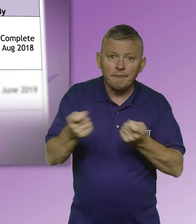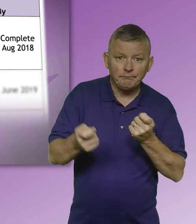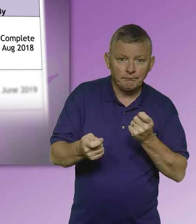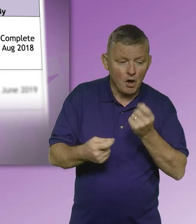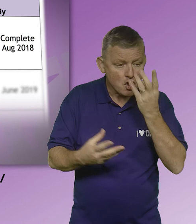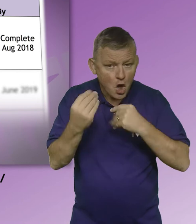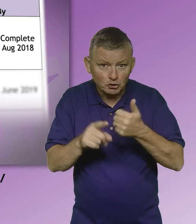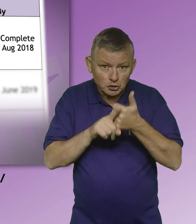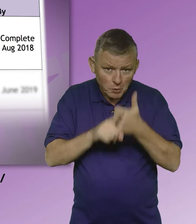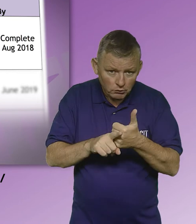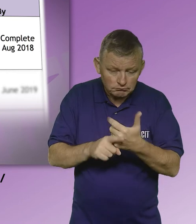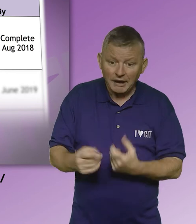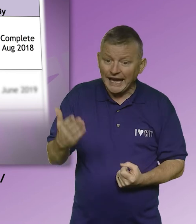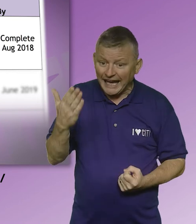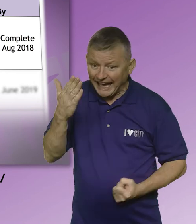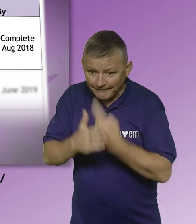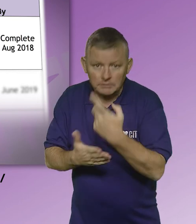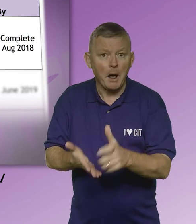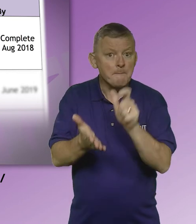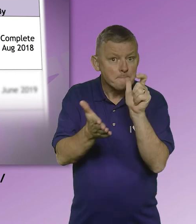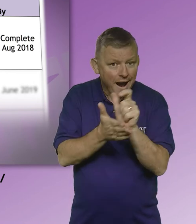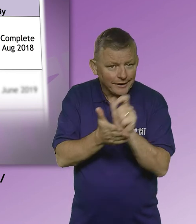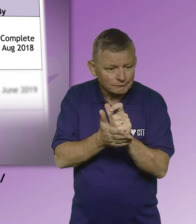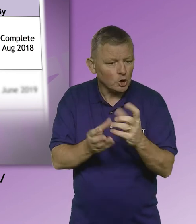learning support learning events marketing student services